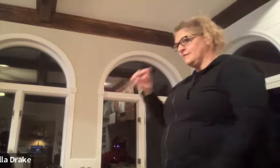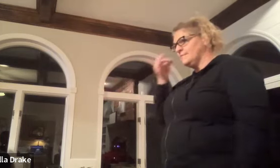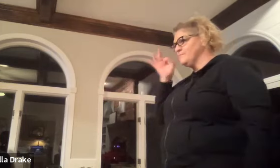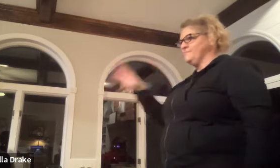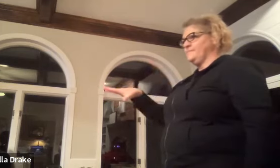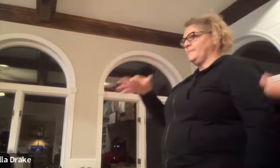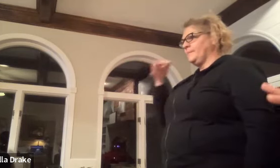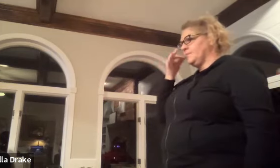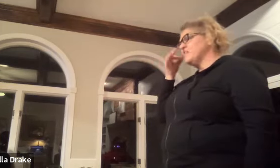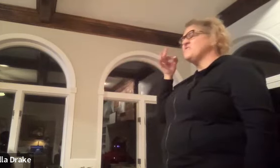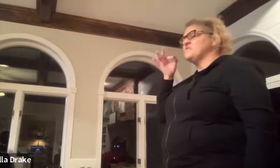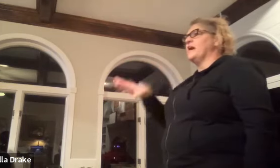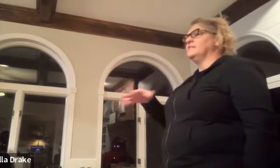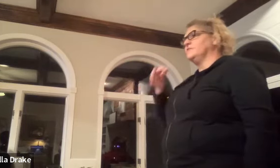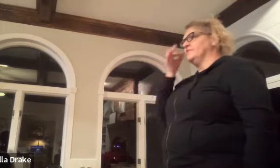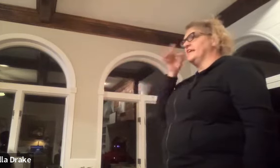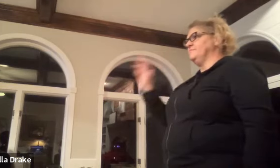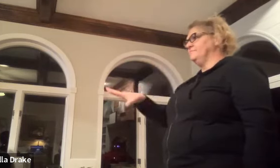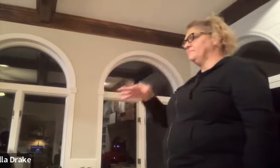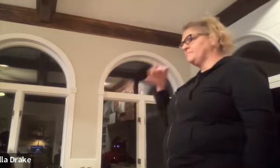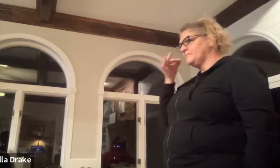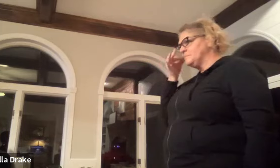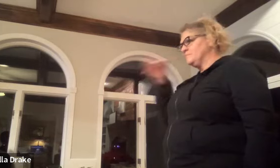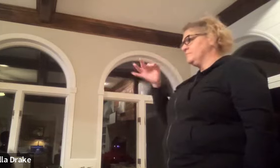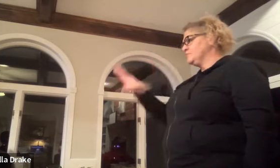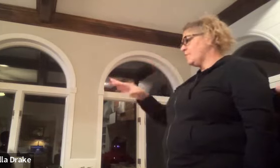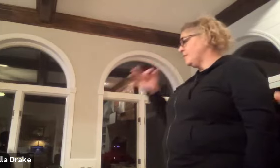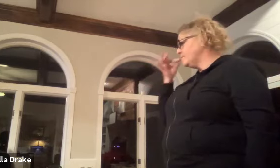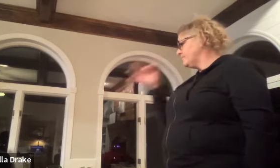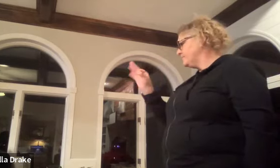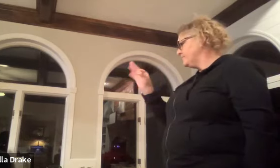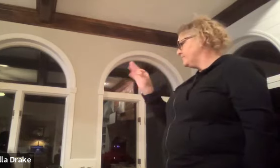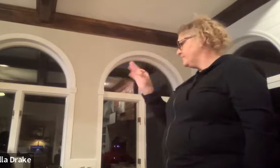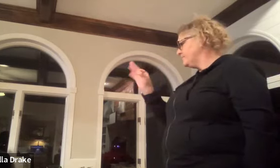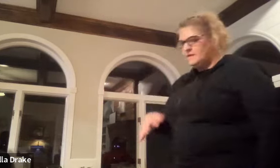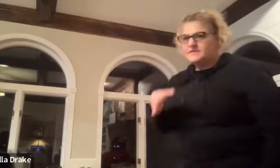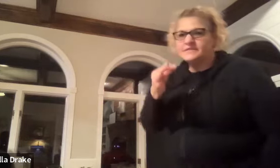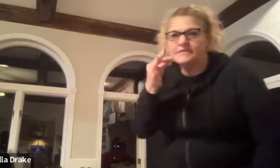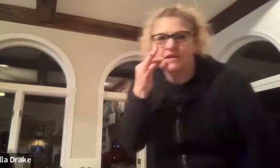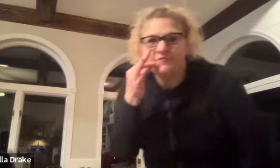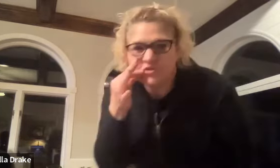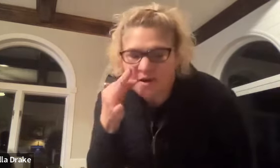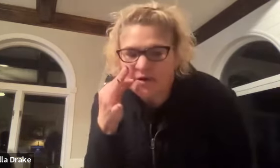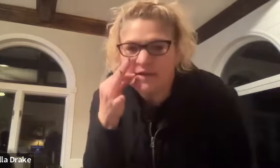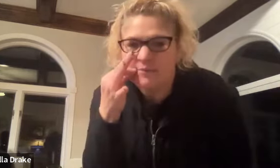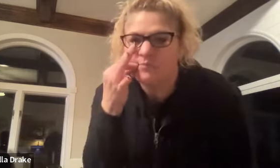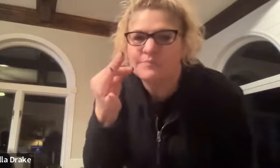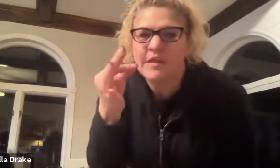can flick it strawberry this is a sign for strawberry okay